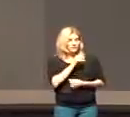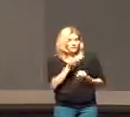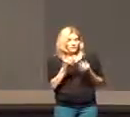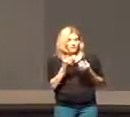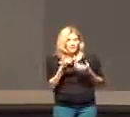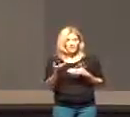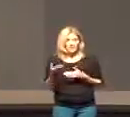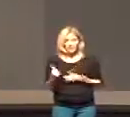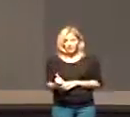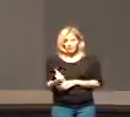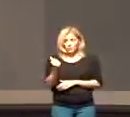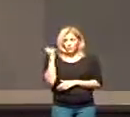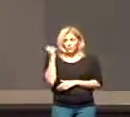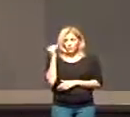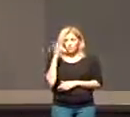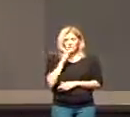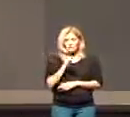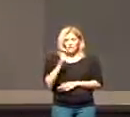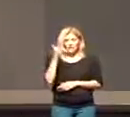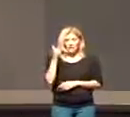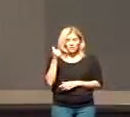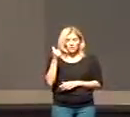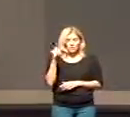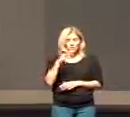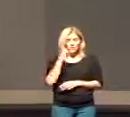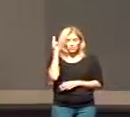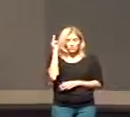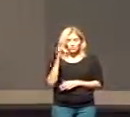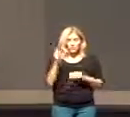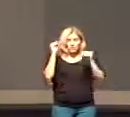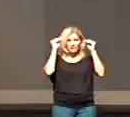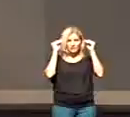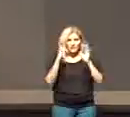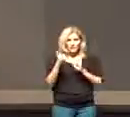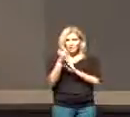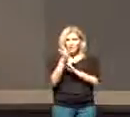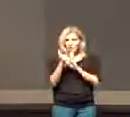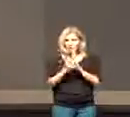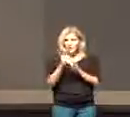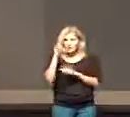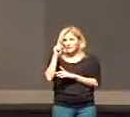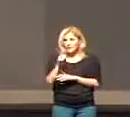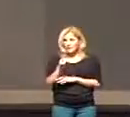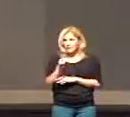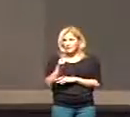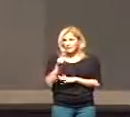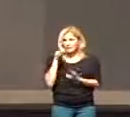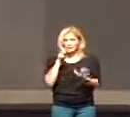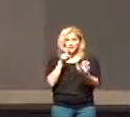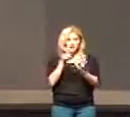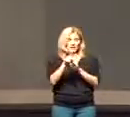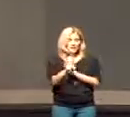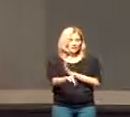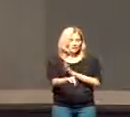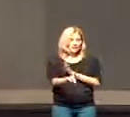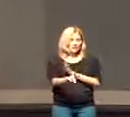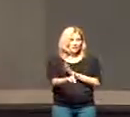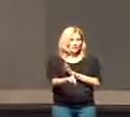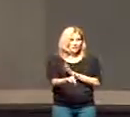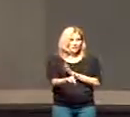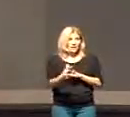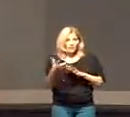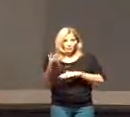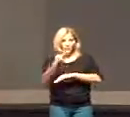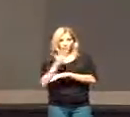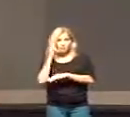and be rejected by the elders, the chief priests, and the teachers of the law, and that he must be killed and after